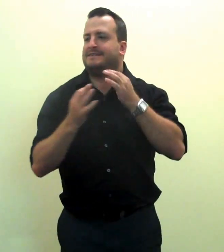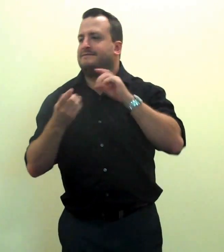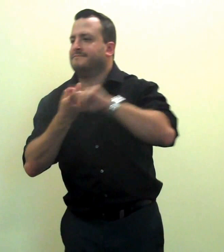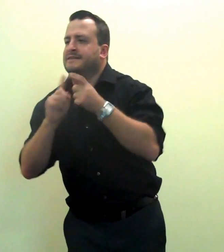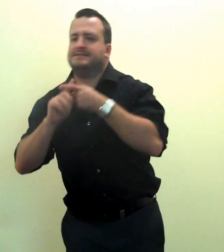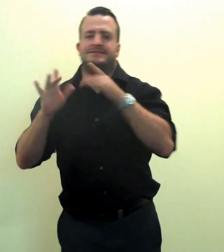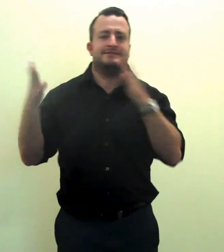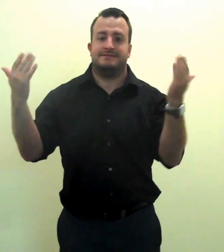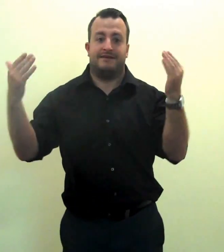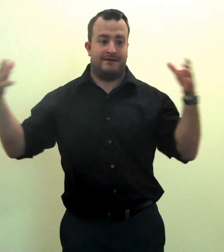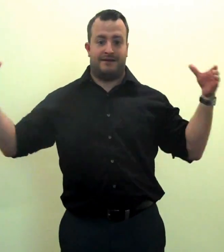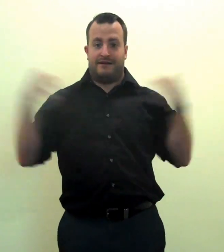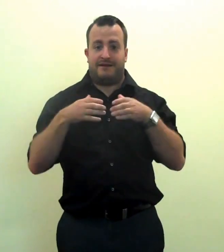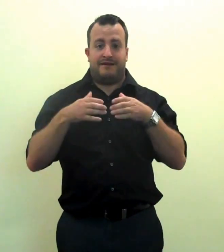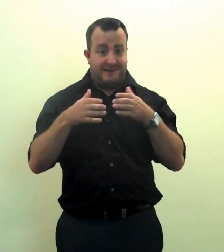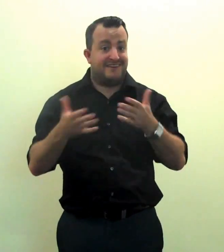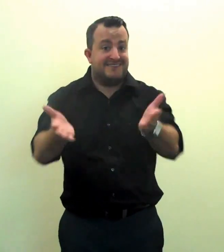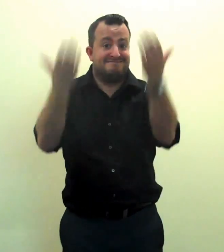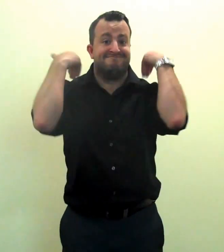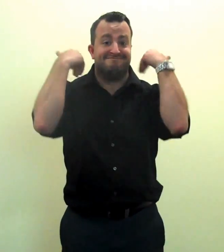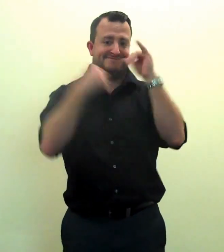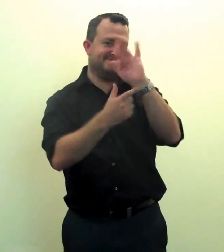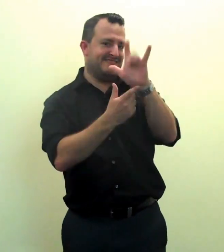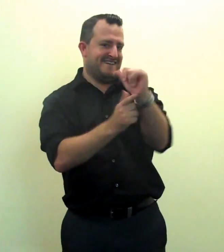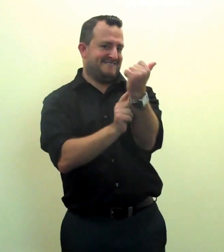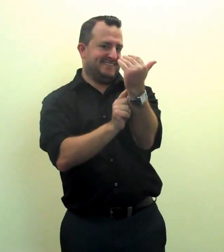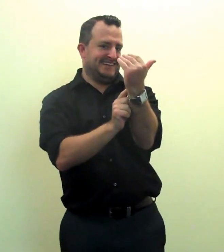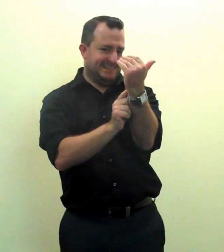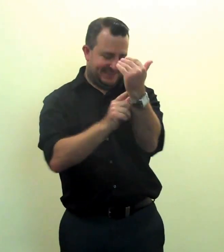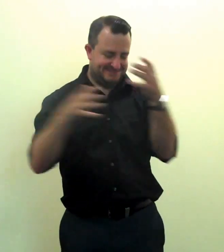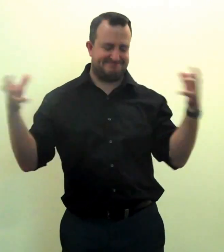You need to eat? Why not dine out for DAS?